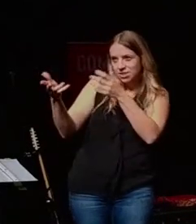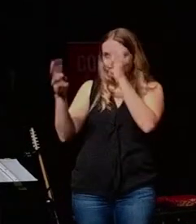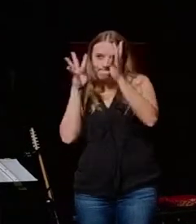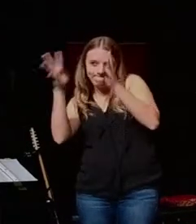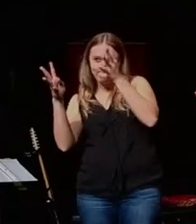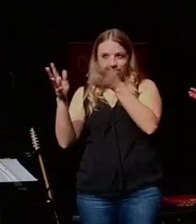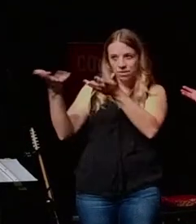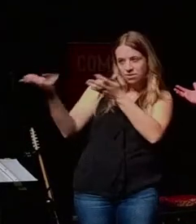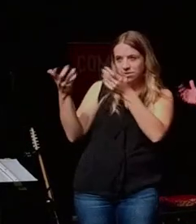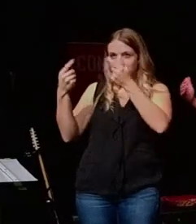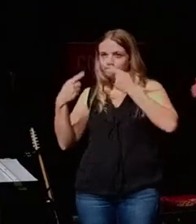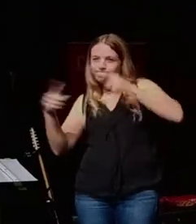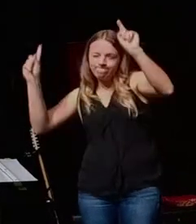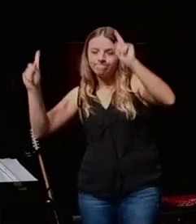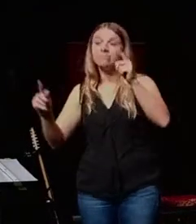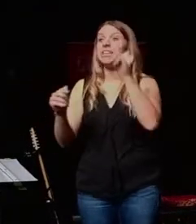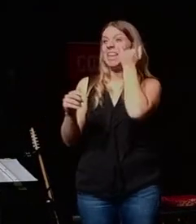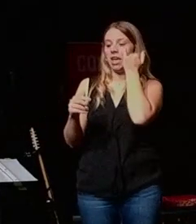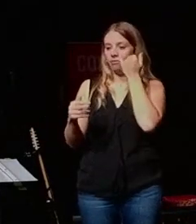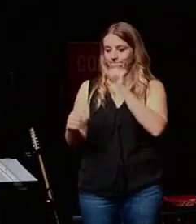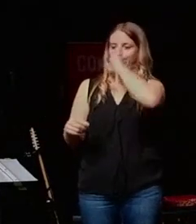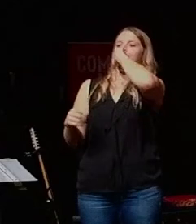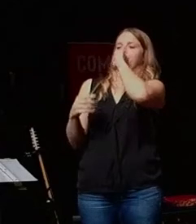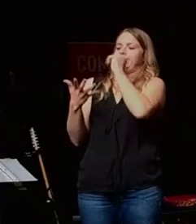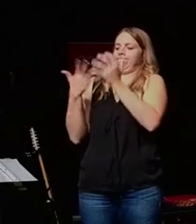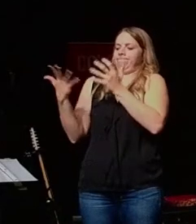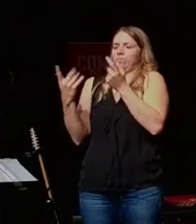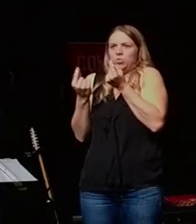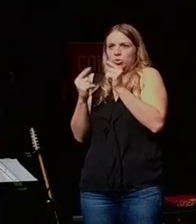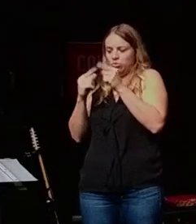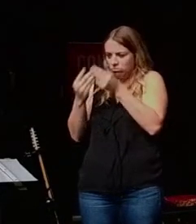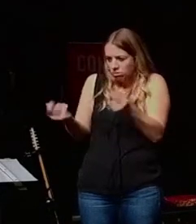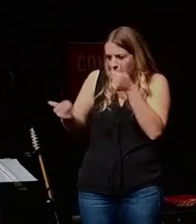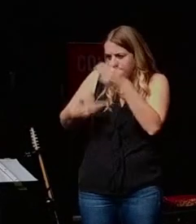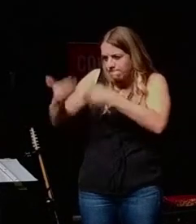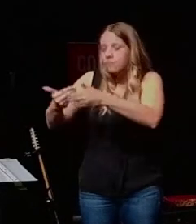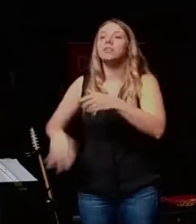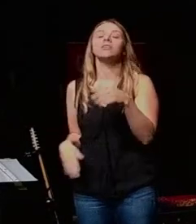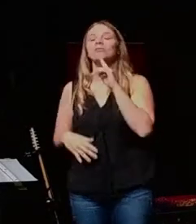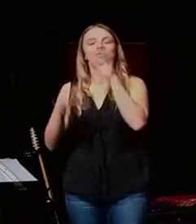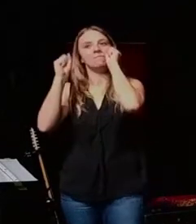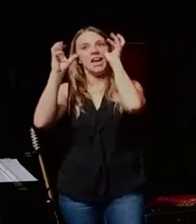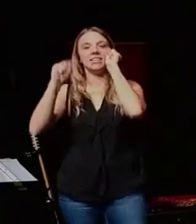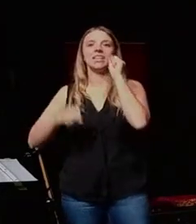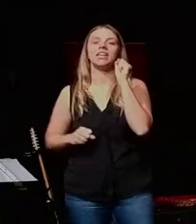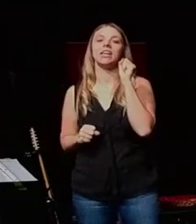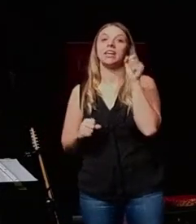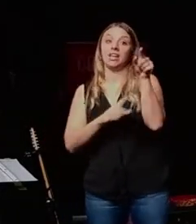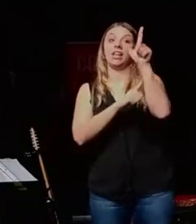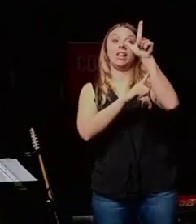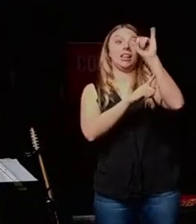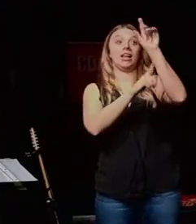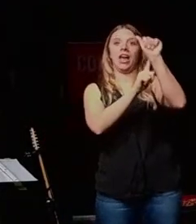How do you make things happen, right? If things don't go your way, how do you make things happen? It's fascinating because she convinces